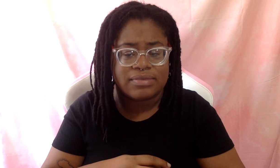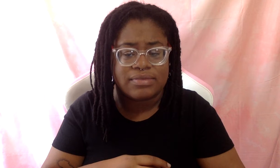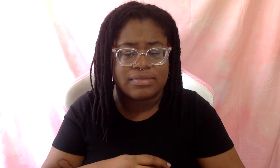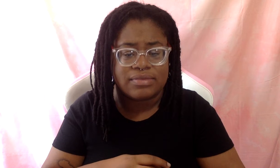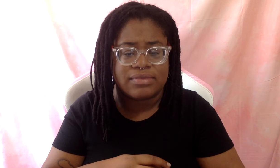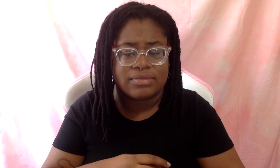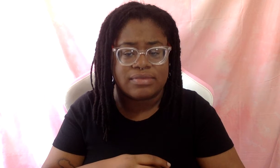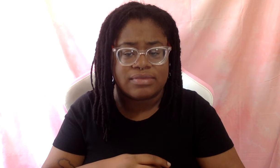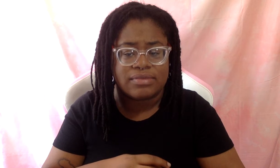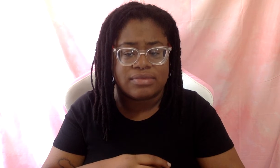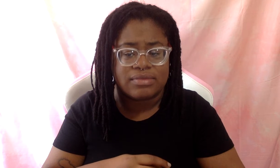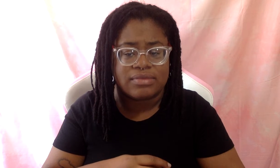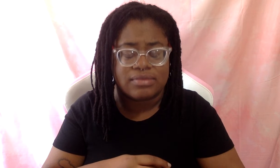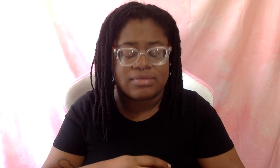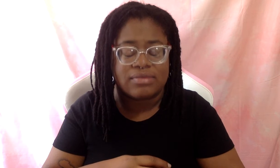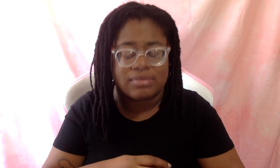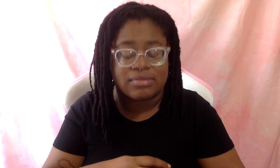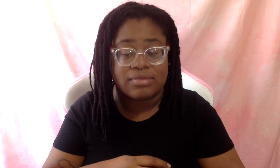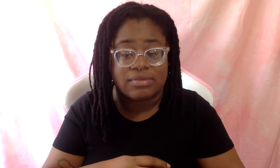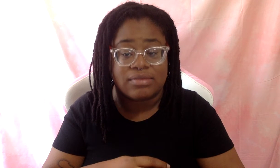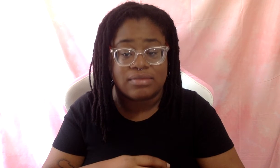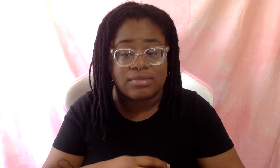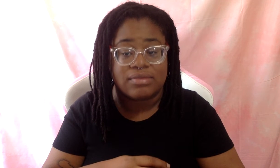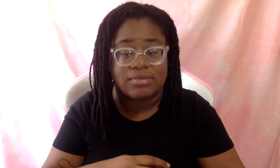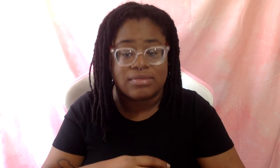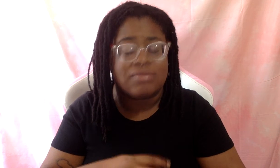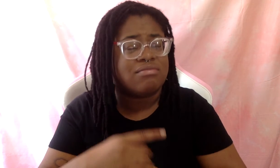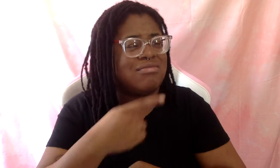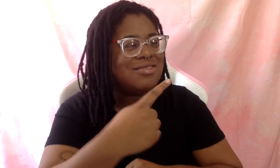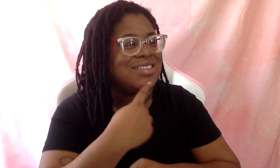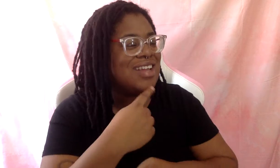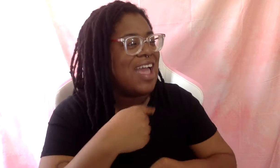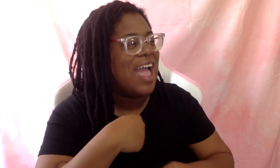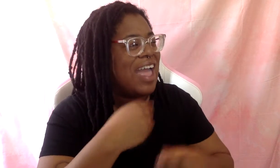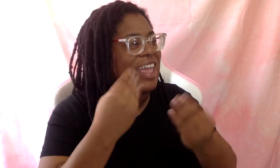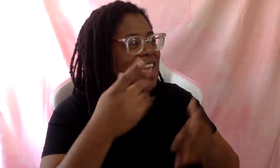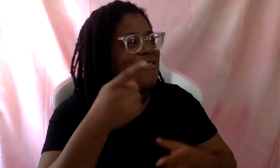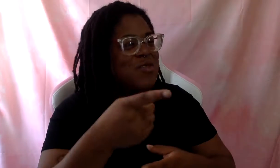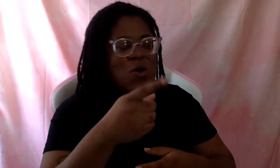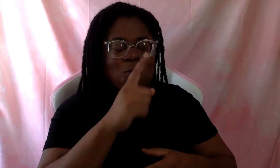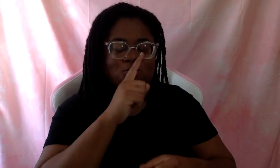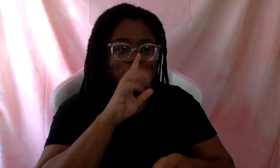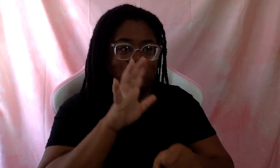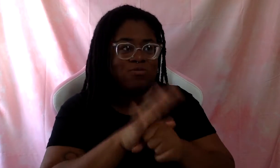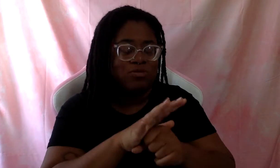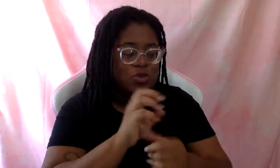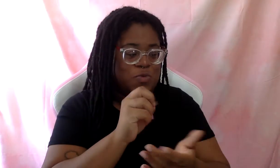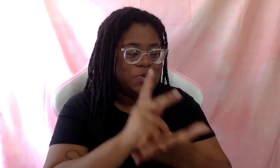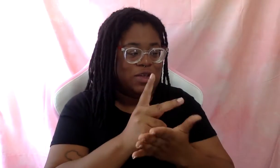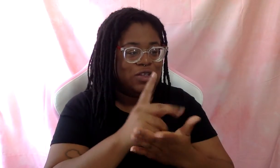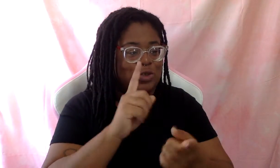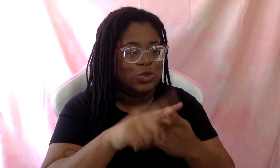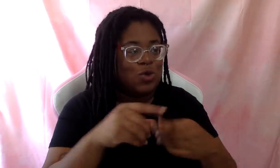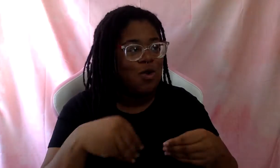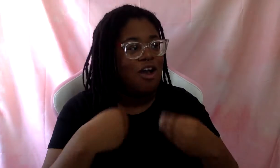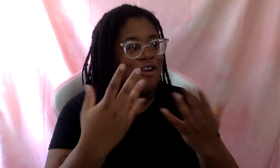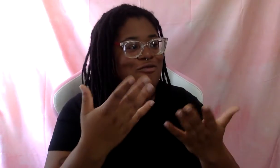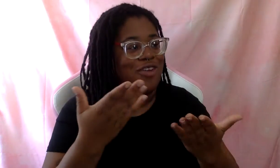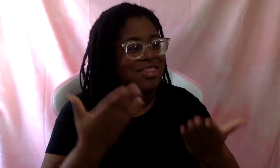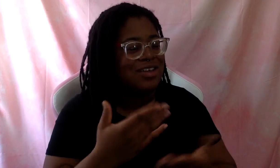My message. I don't give you consent to offer me this. There are a lot of messages, especially on social media, like, well, you posted